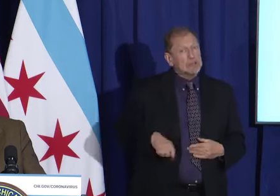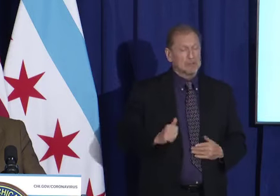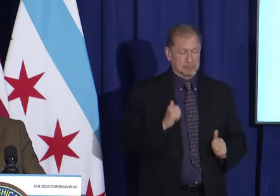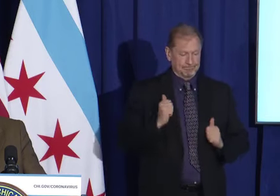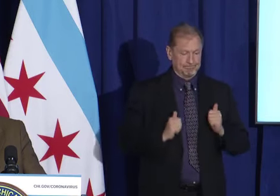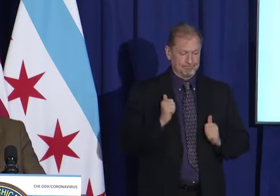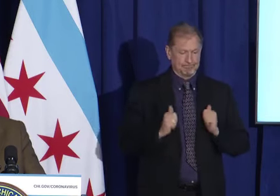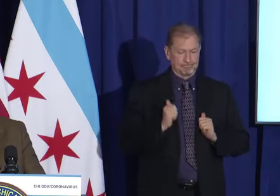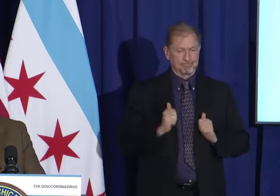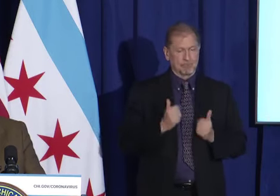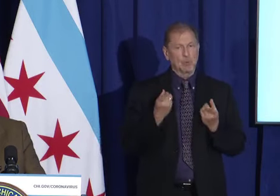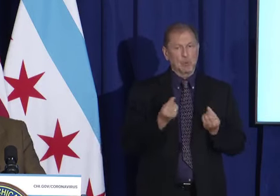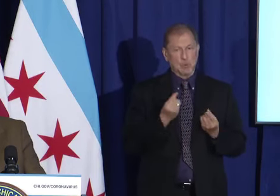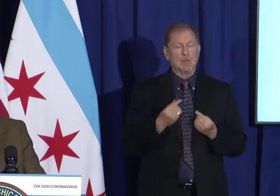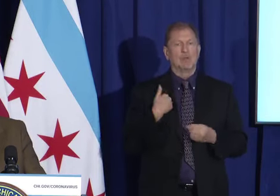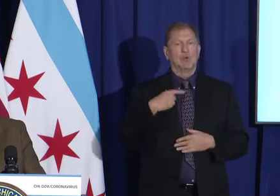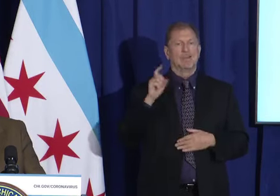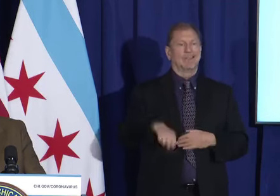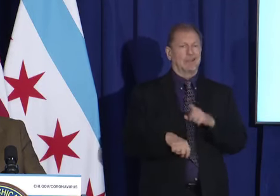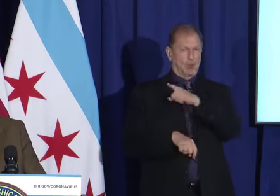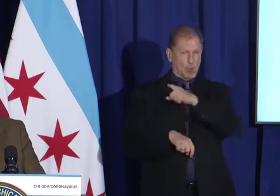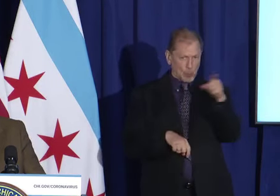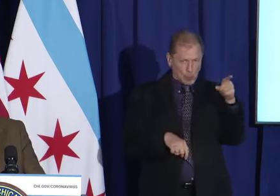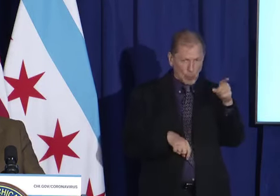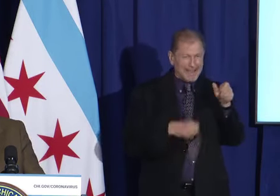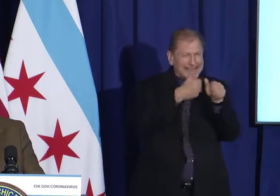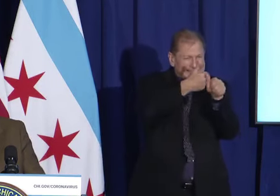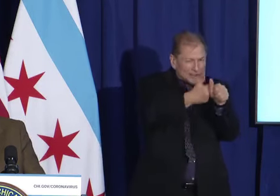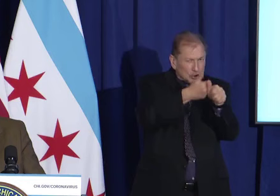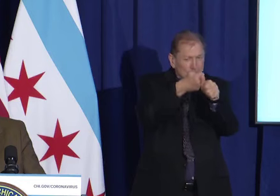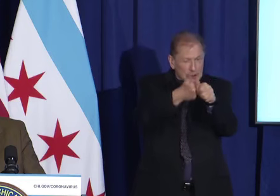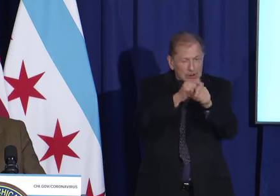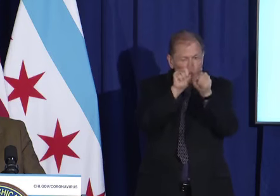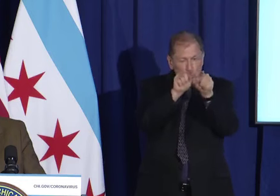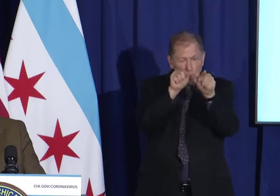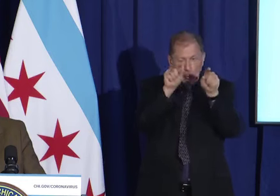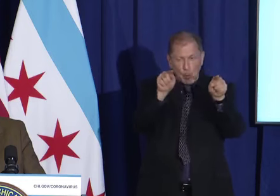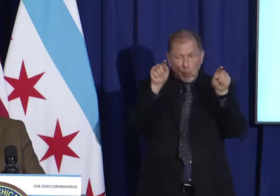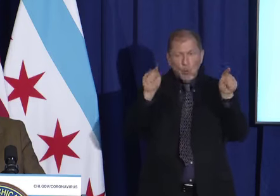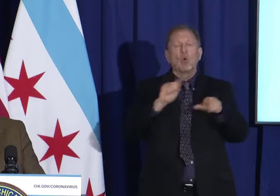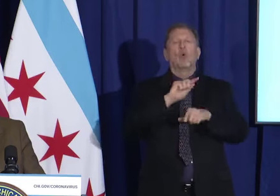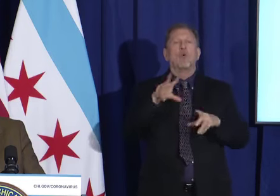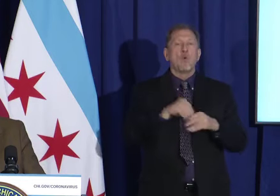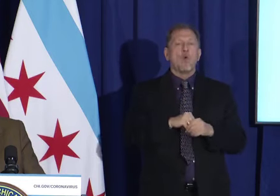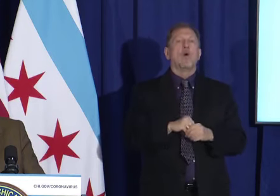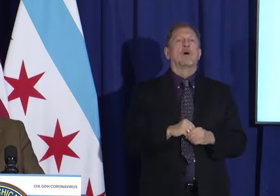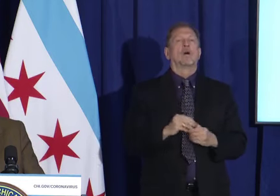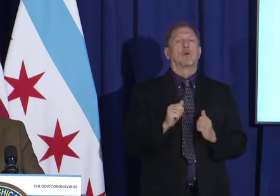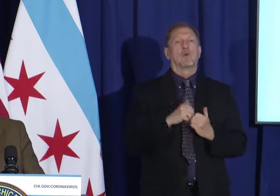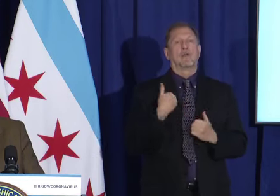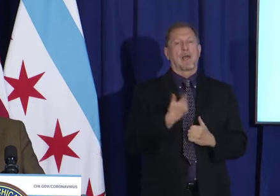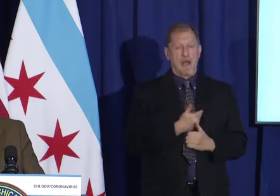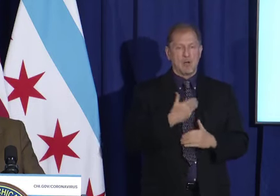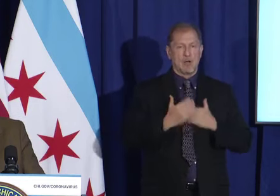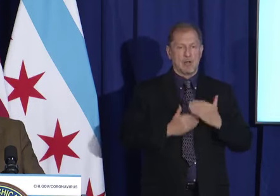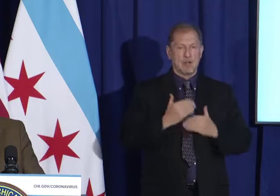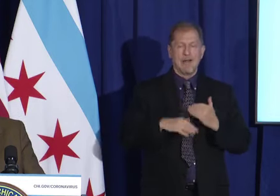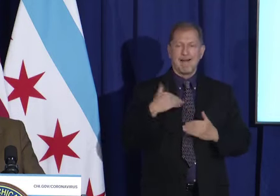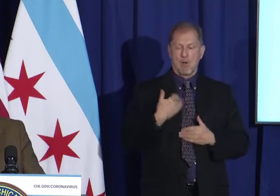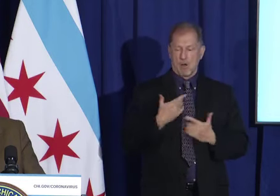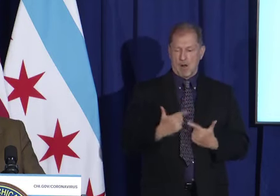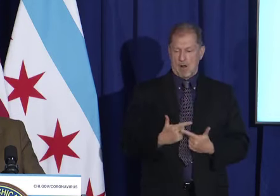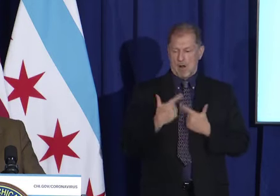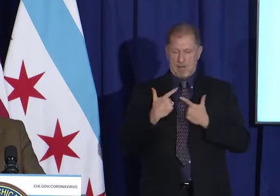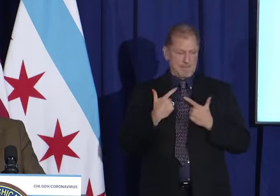lead. And we need you, every one of you, to be part of this journey with us. All of our lives are interconnected